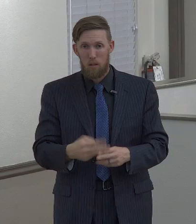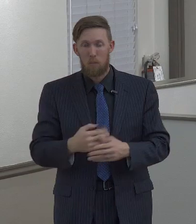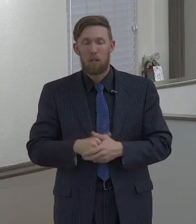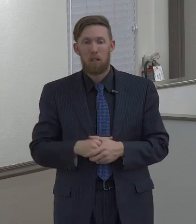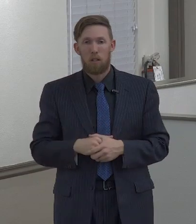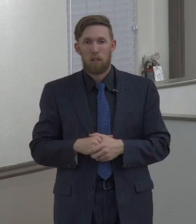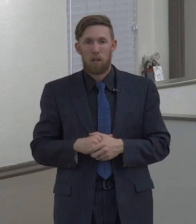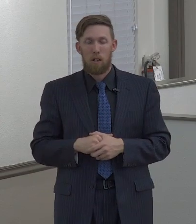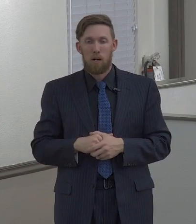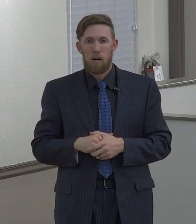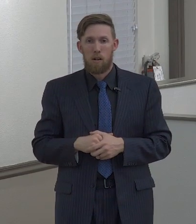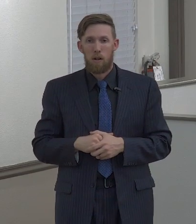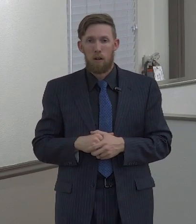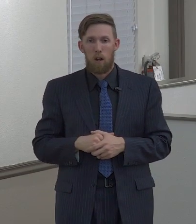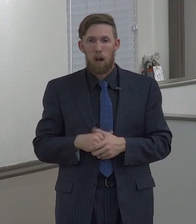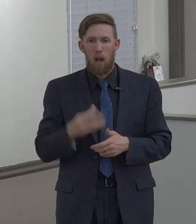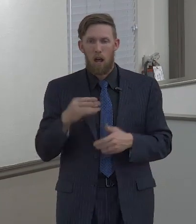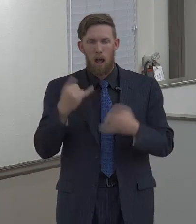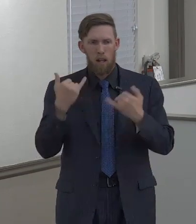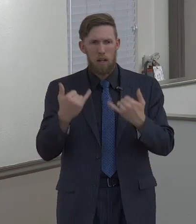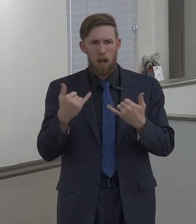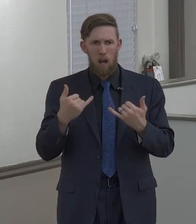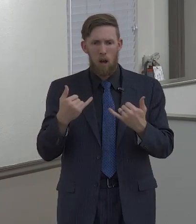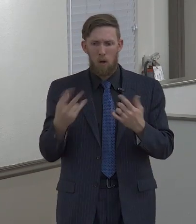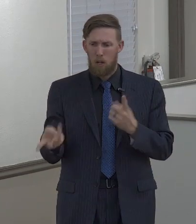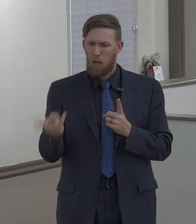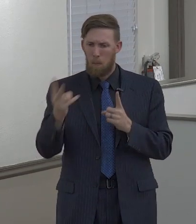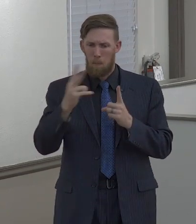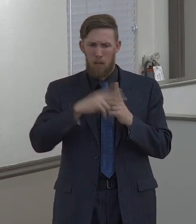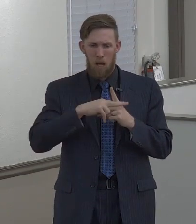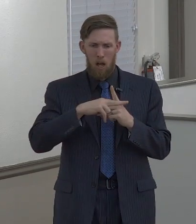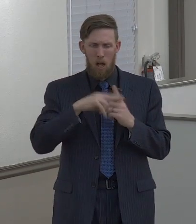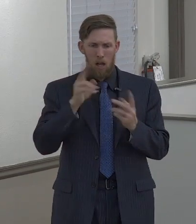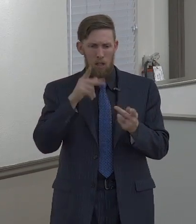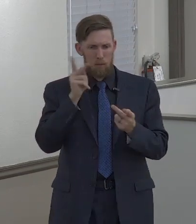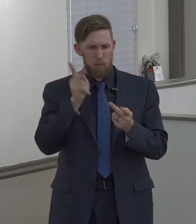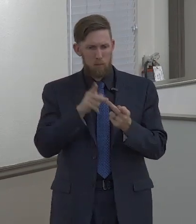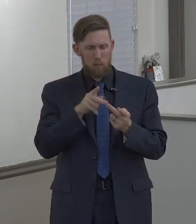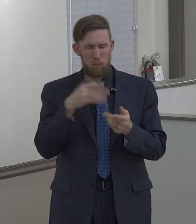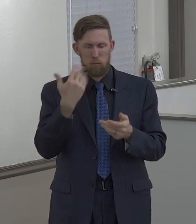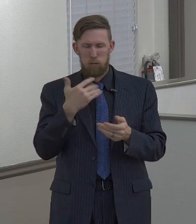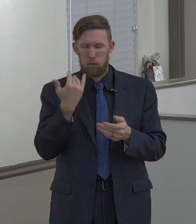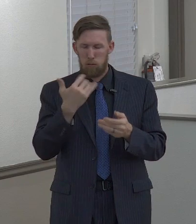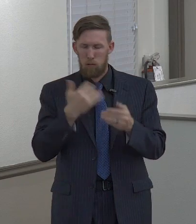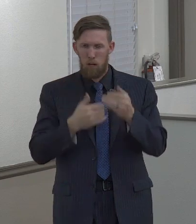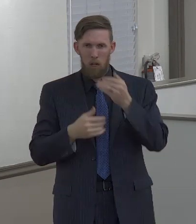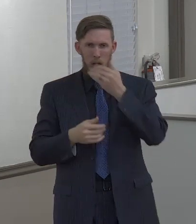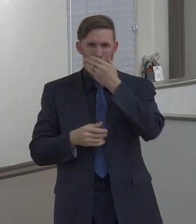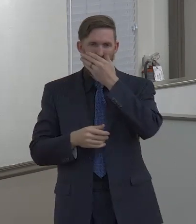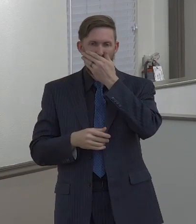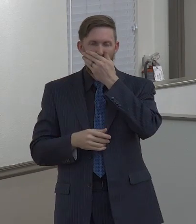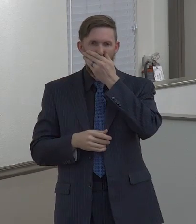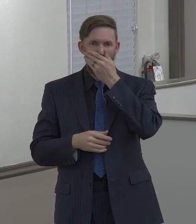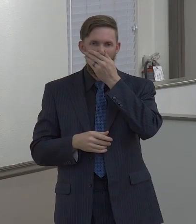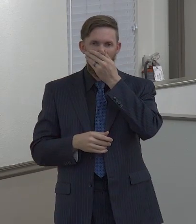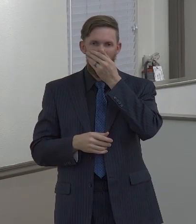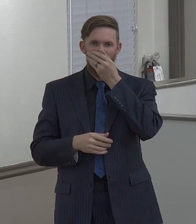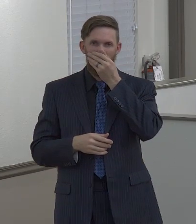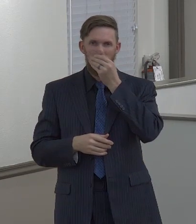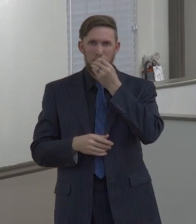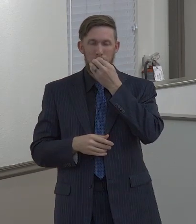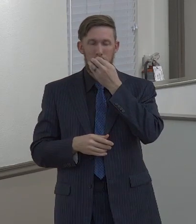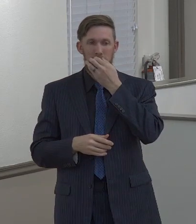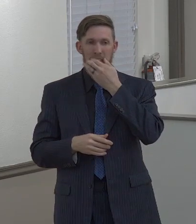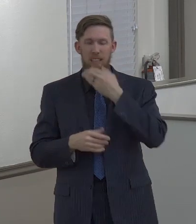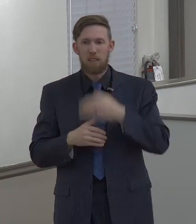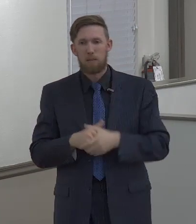And here we are 2,000 years later, and as the Bible describes what would happen throughout the course of time, the Bible